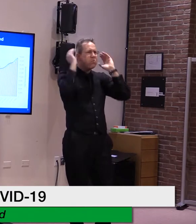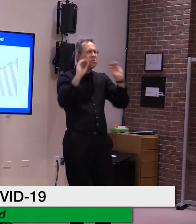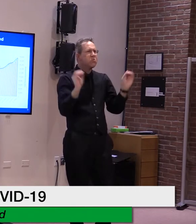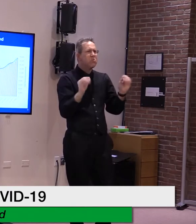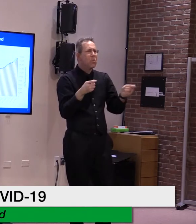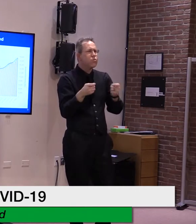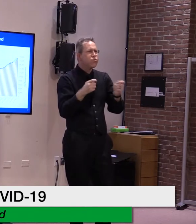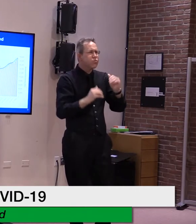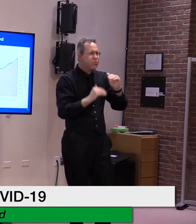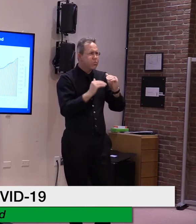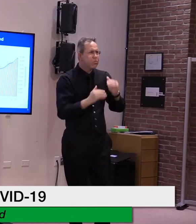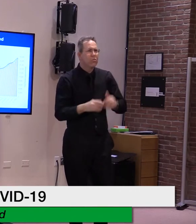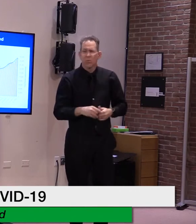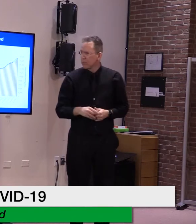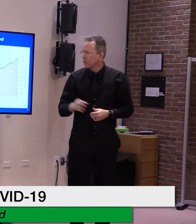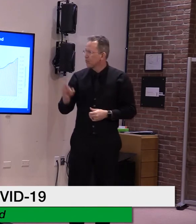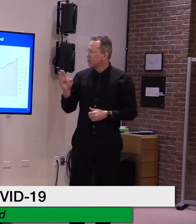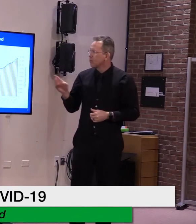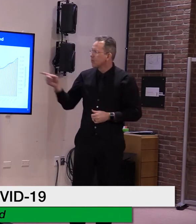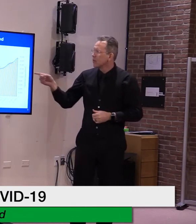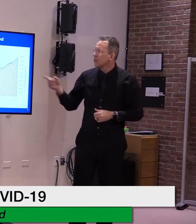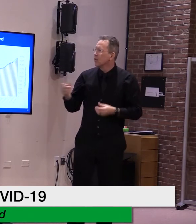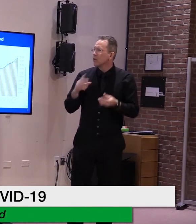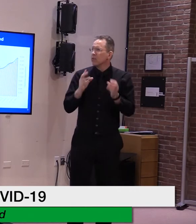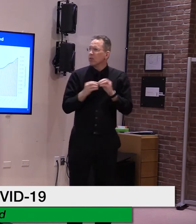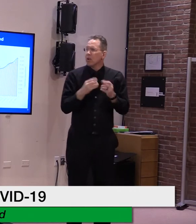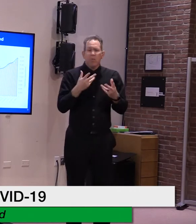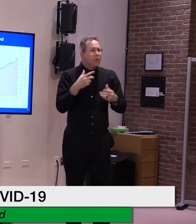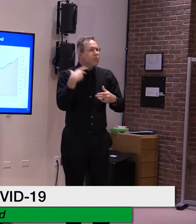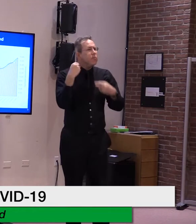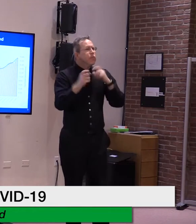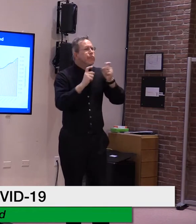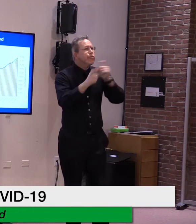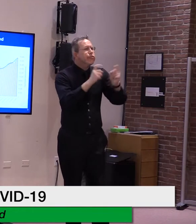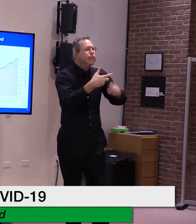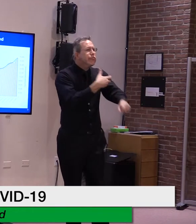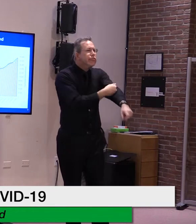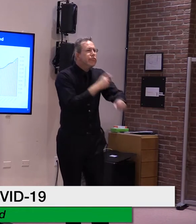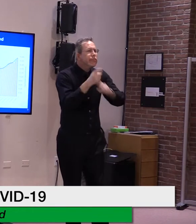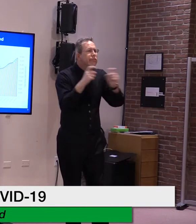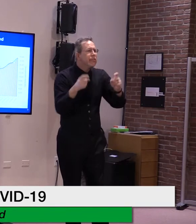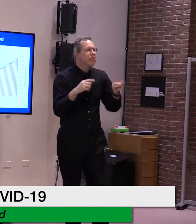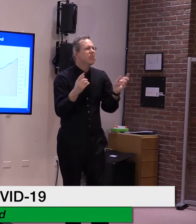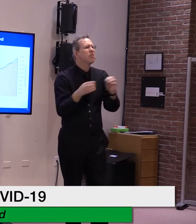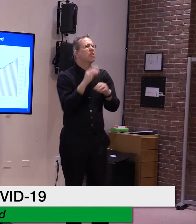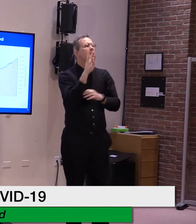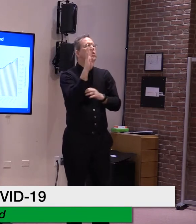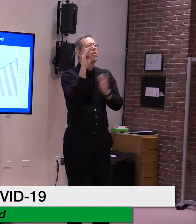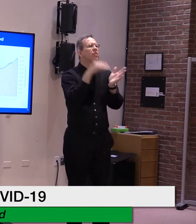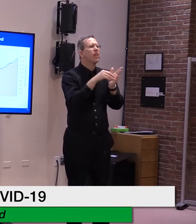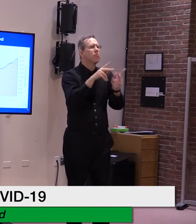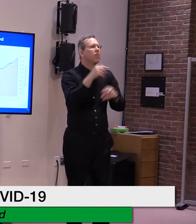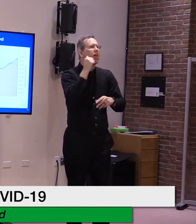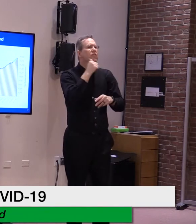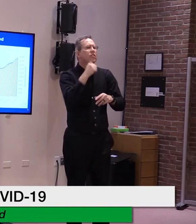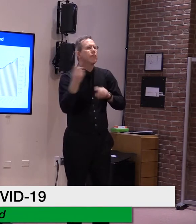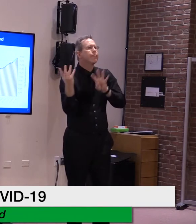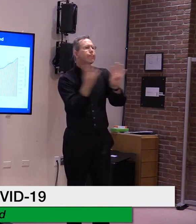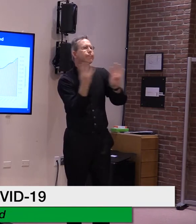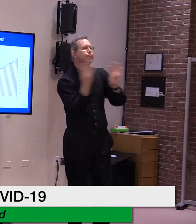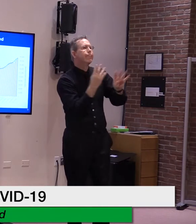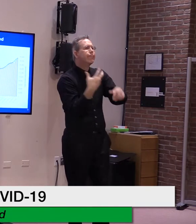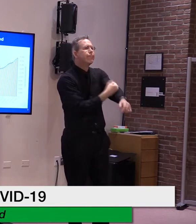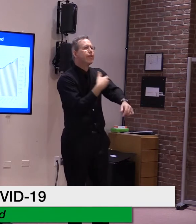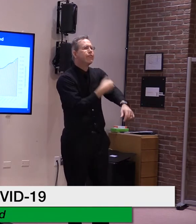progress for the first time, we are averaging over 4,000 daily doses administered on a seven-day average,